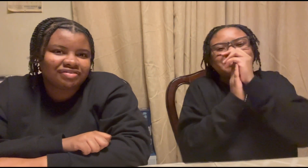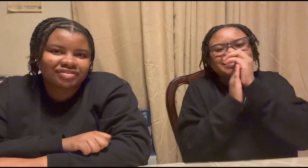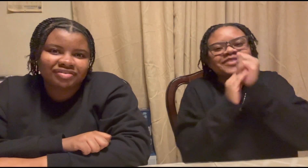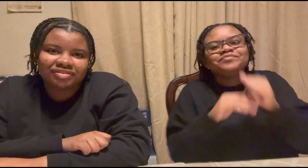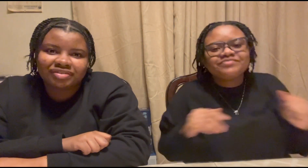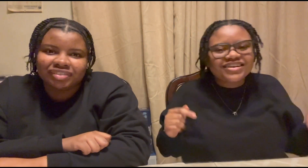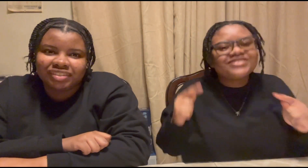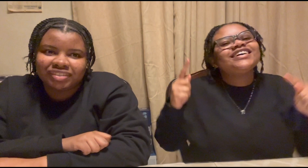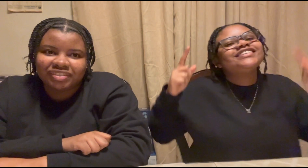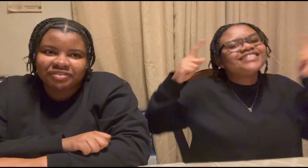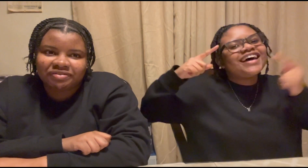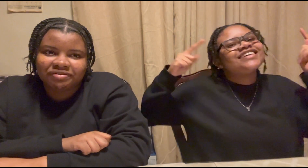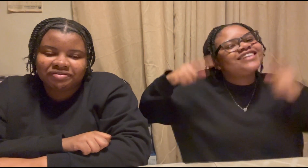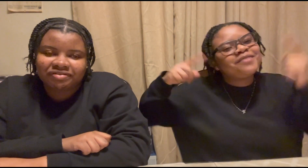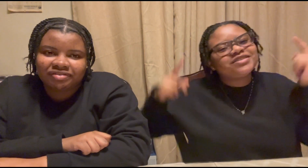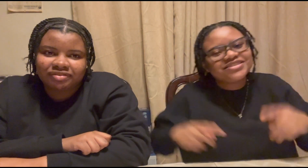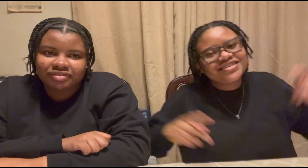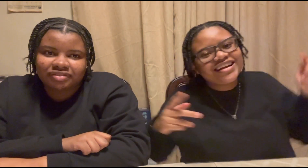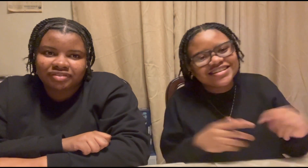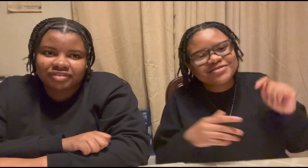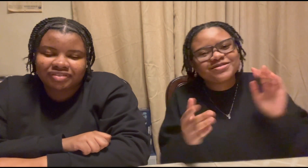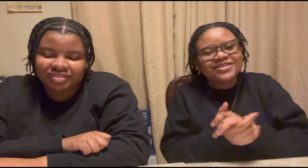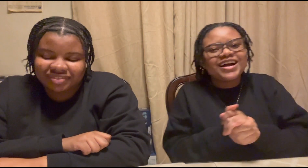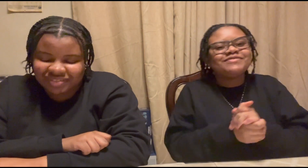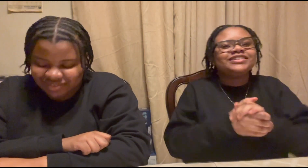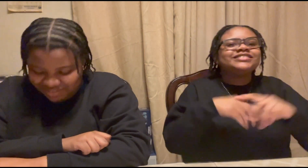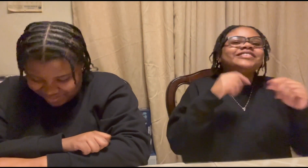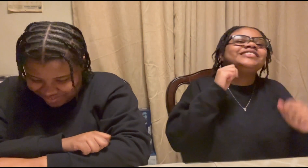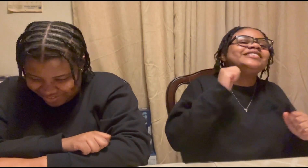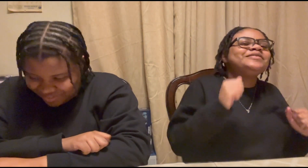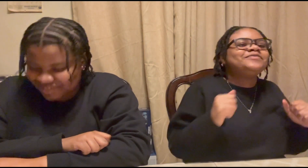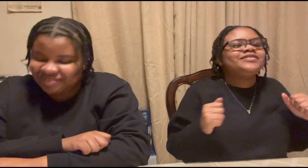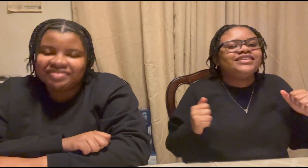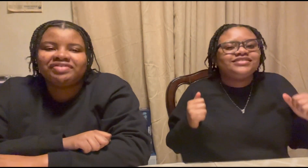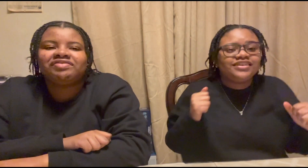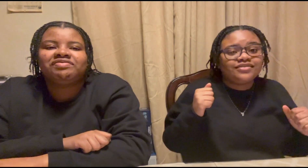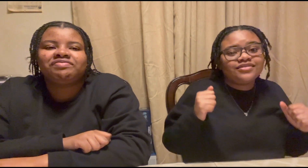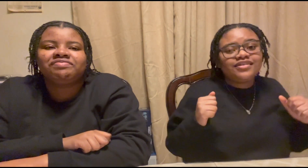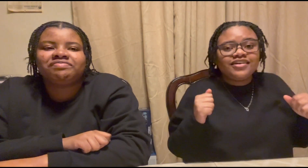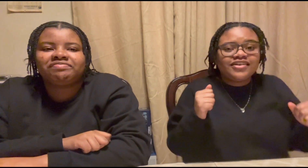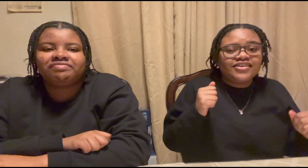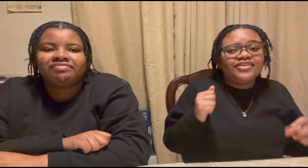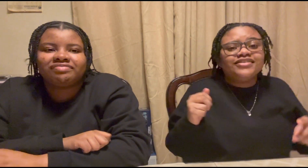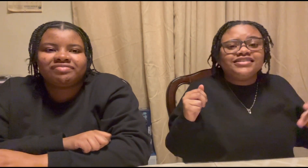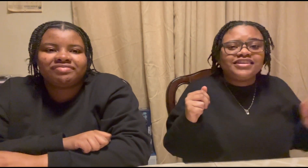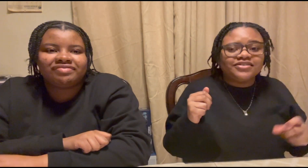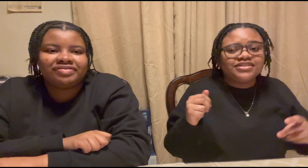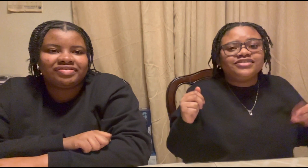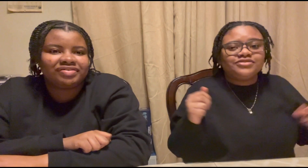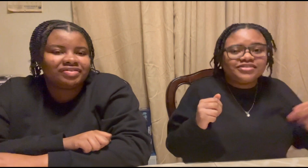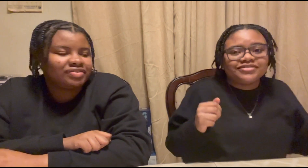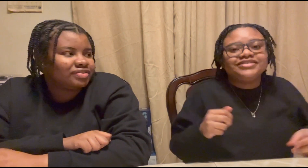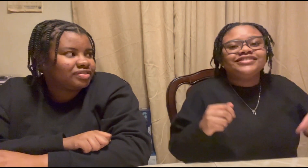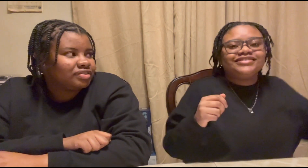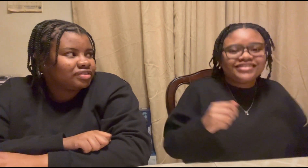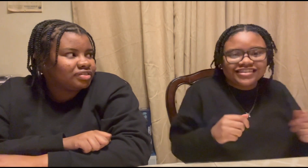next you guys like comment share and subscribe and turn up for that channel on the channel channel channel channel hey